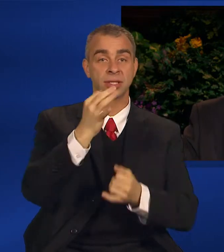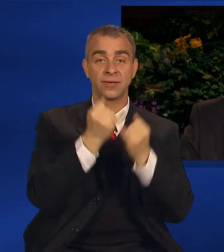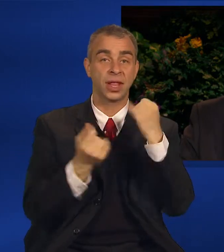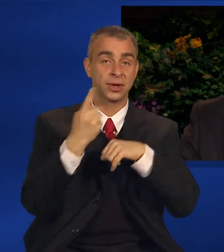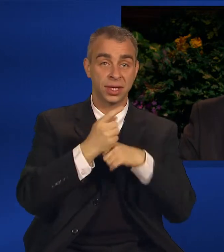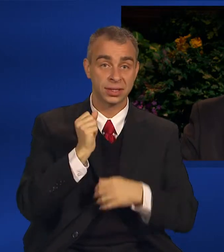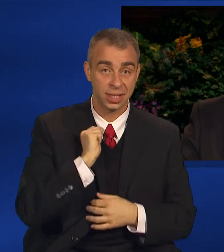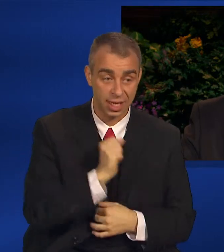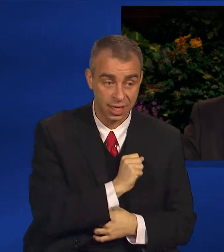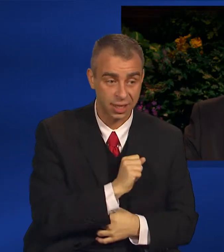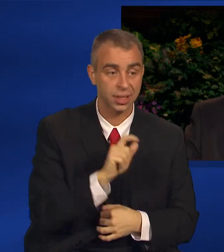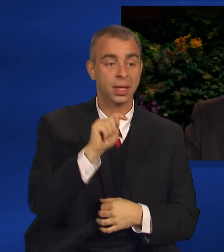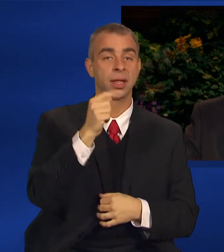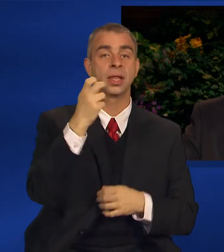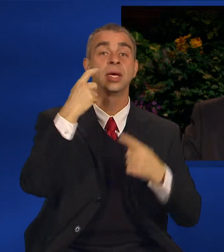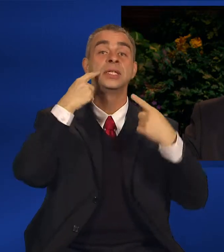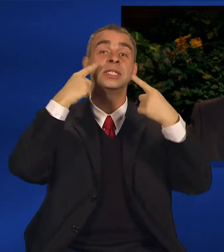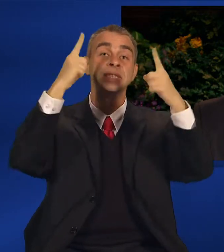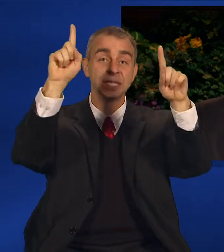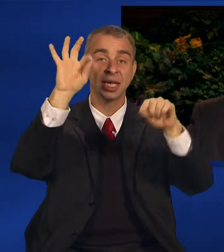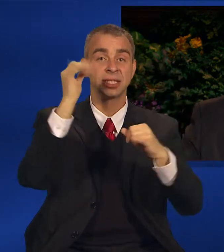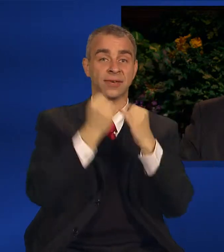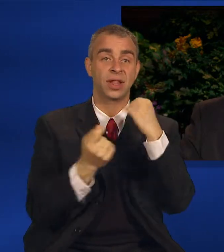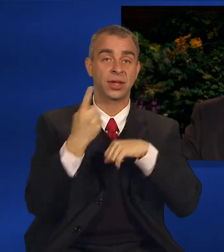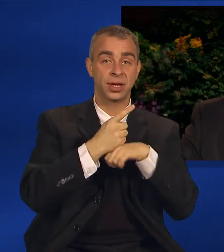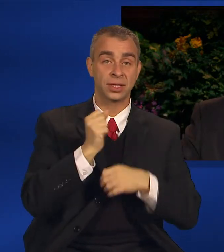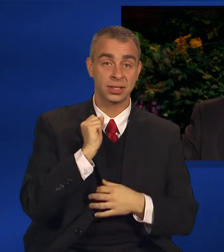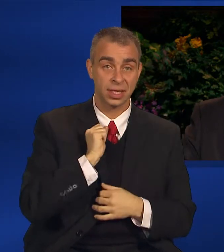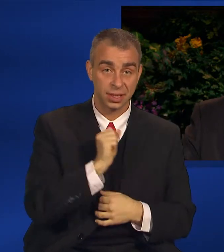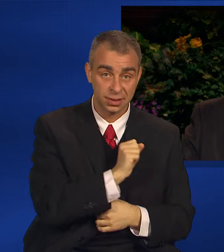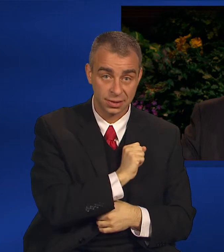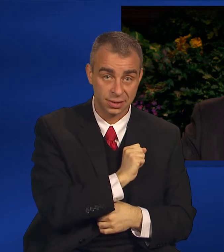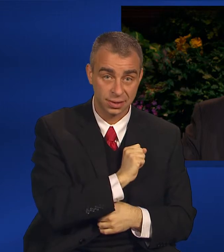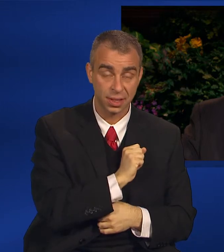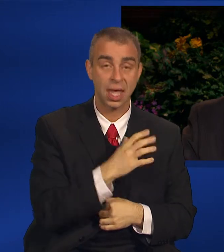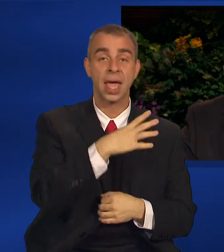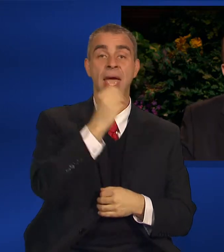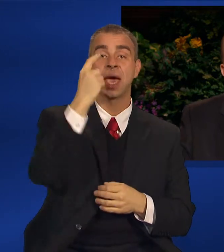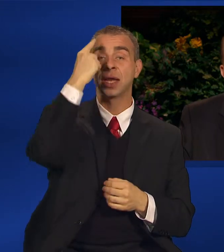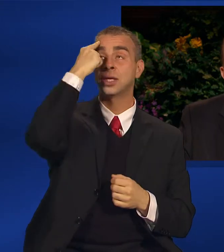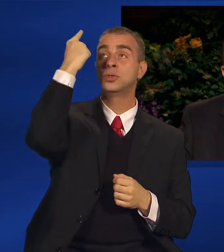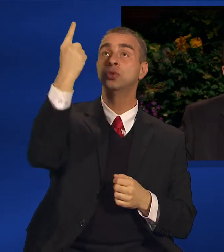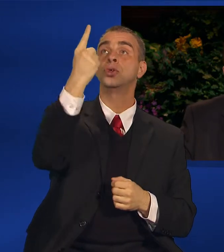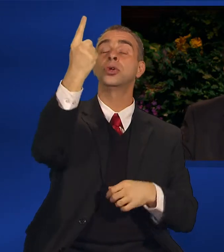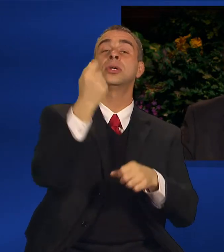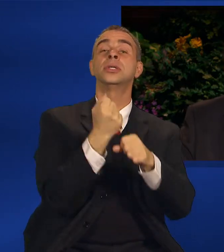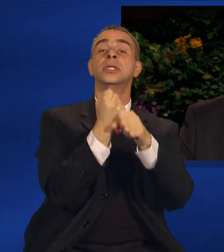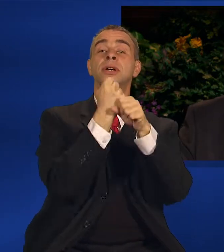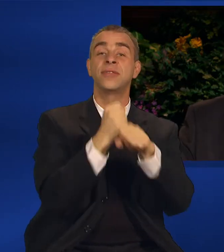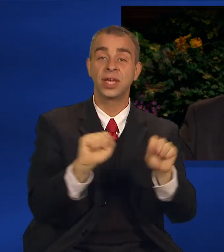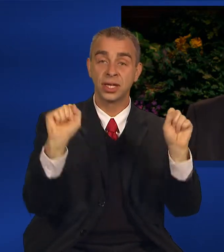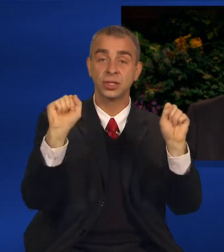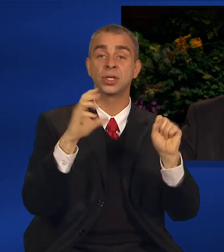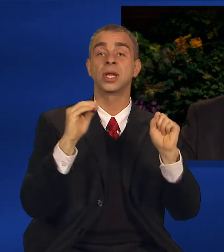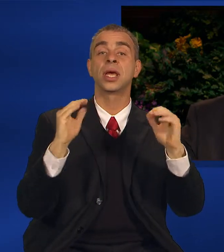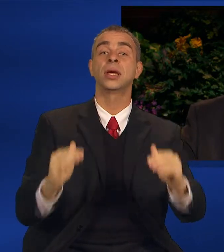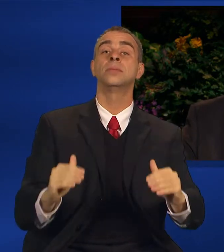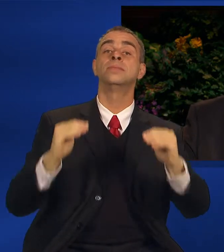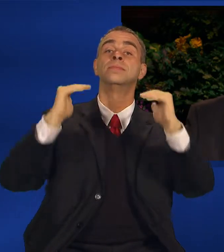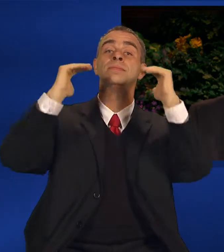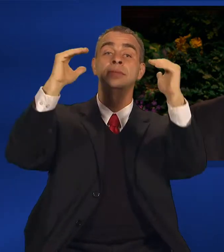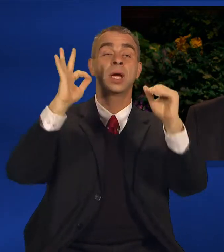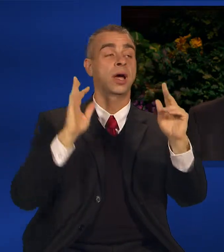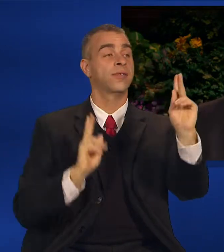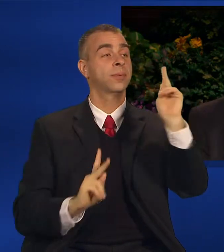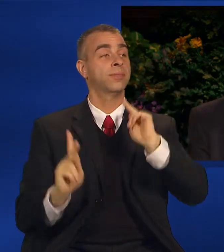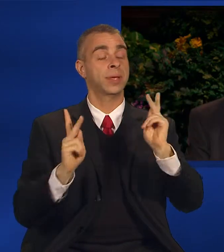the prosperity of the Latter-day Saints, and the eternal salvation and exaltation